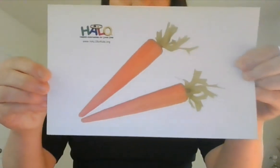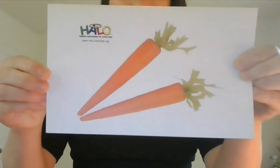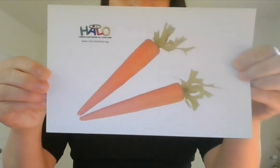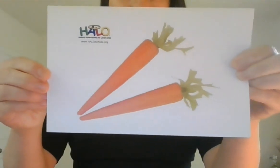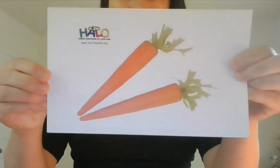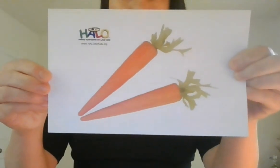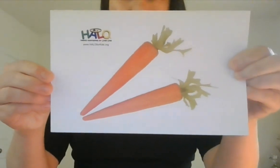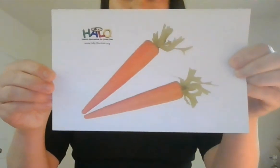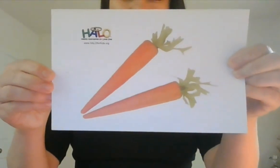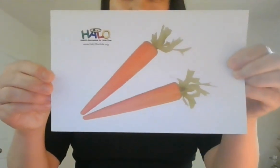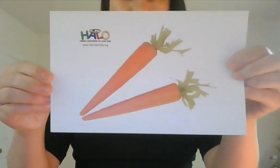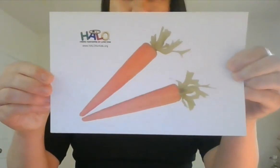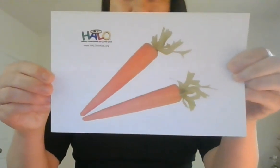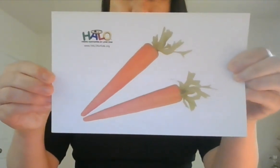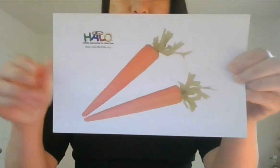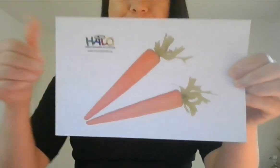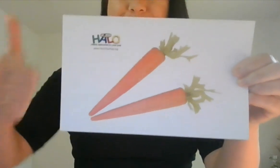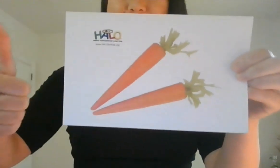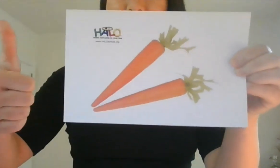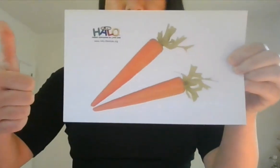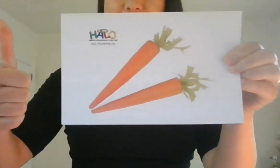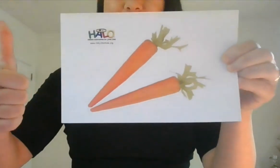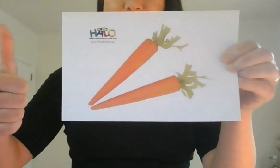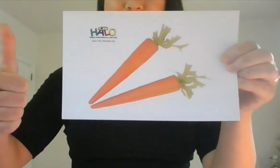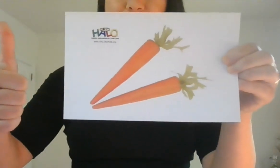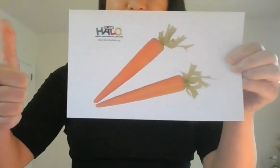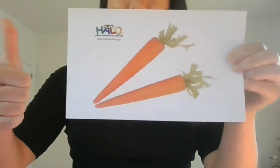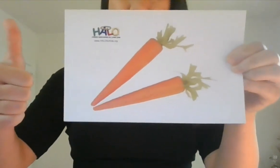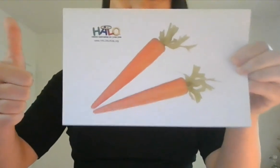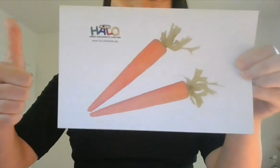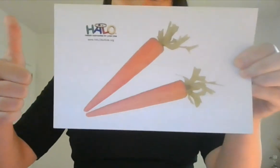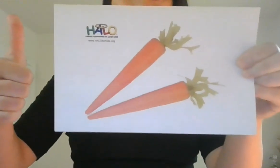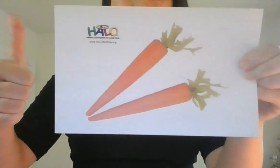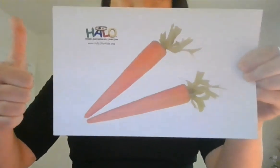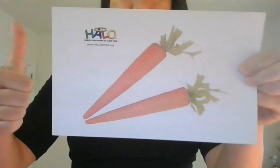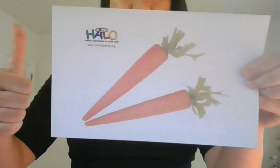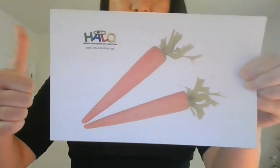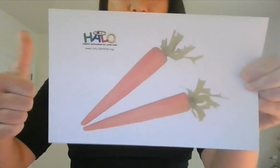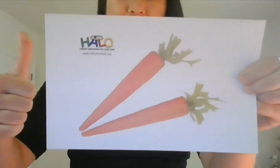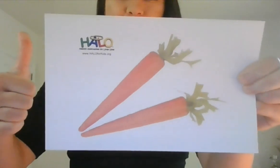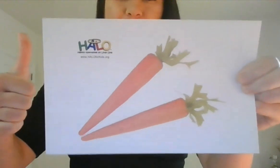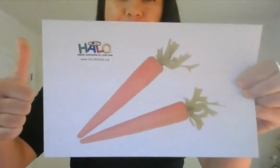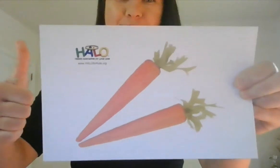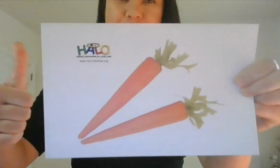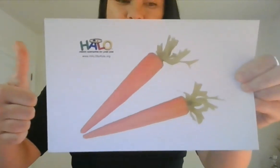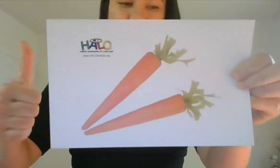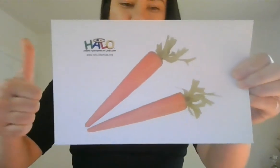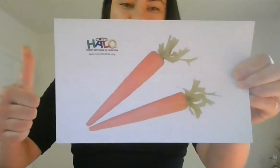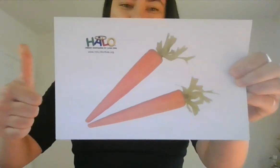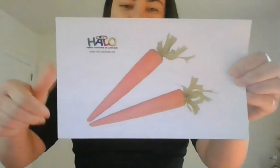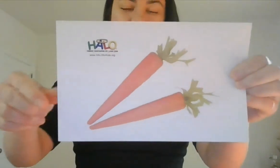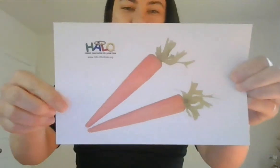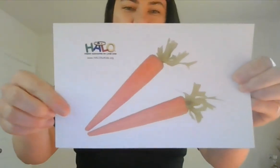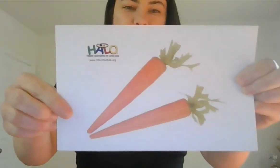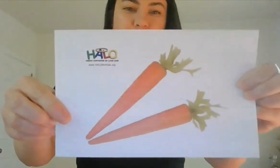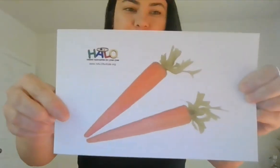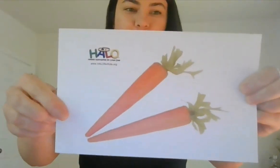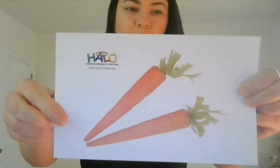healthy or harmful? That's right. They're healthy. Just like fruits. Fruits and vegetables both